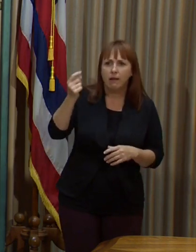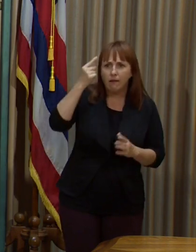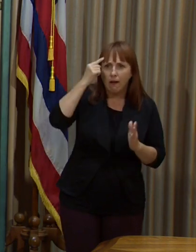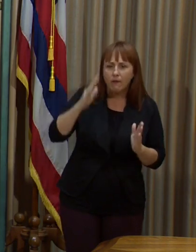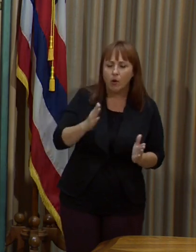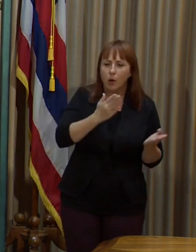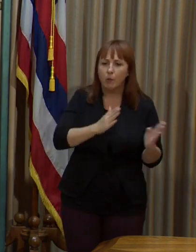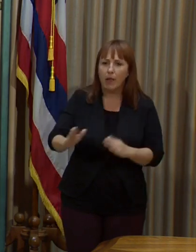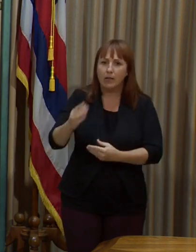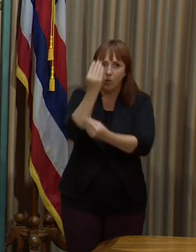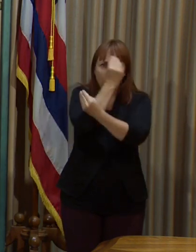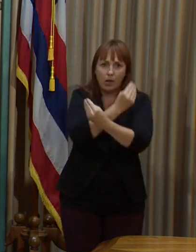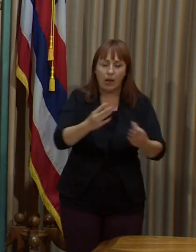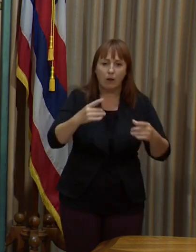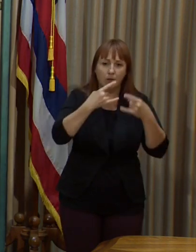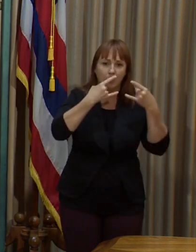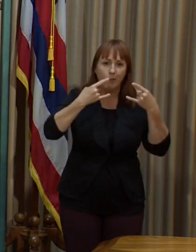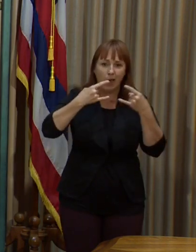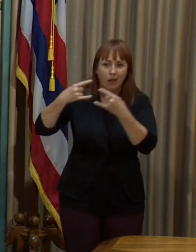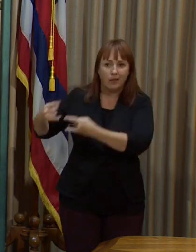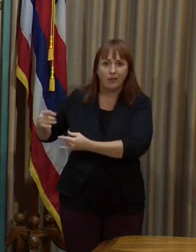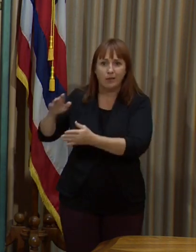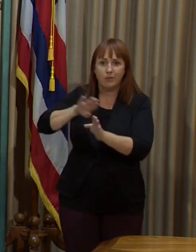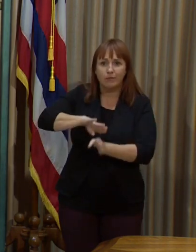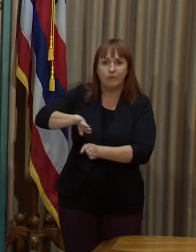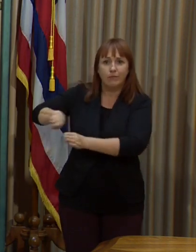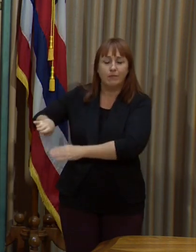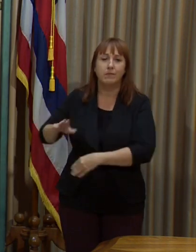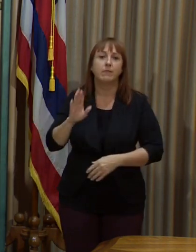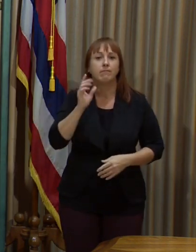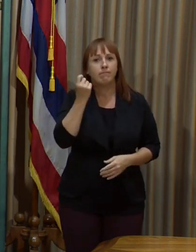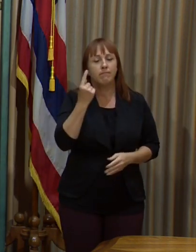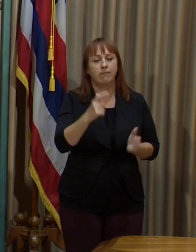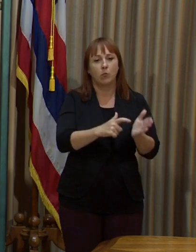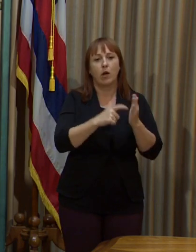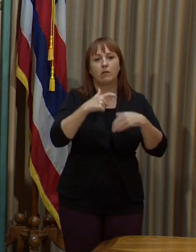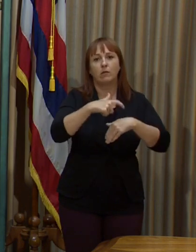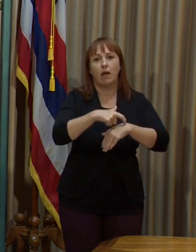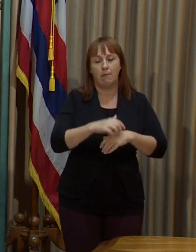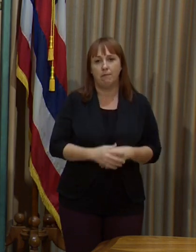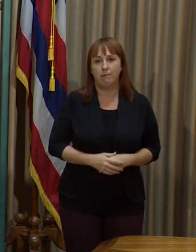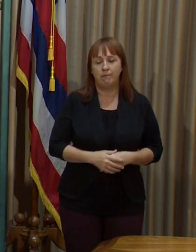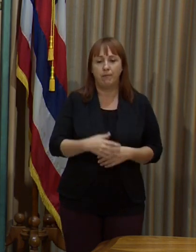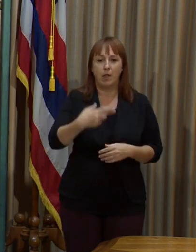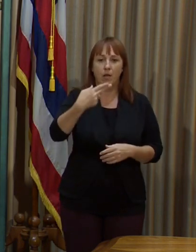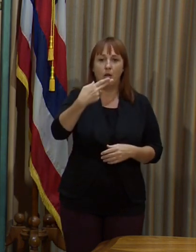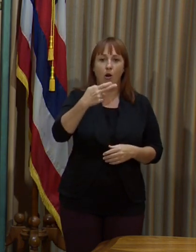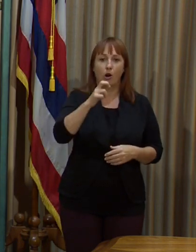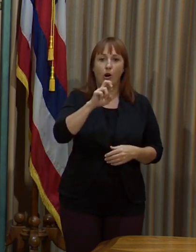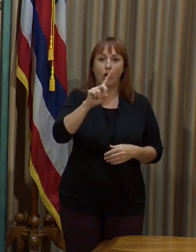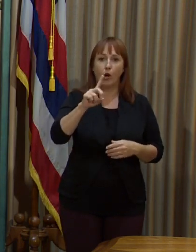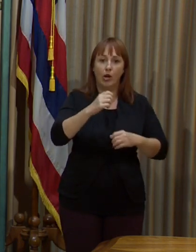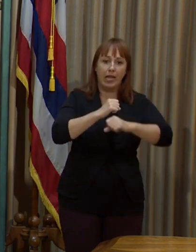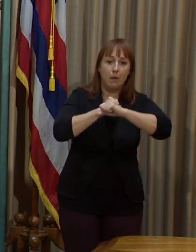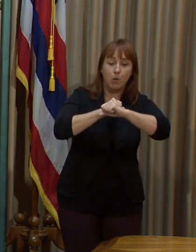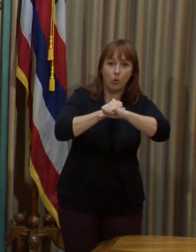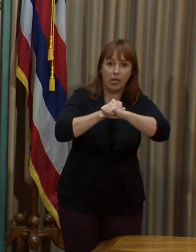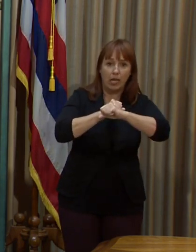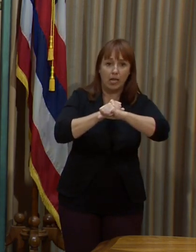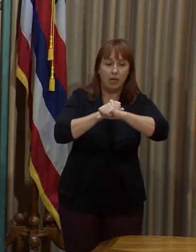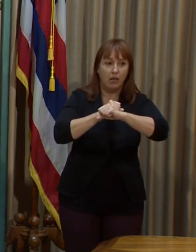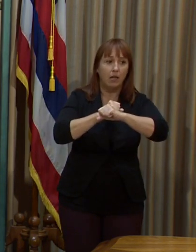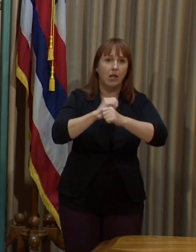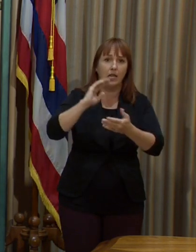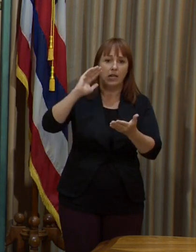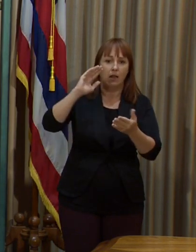say that we don't have to use masks? That's going to take time, because even with herd immunity, we want to keep cases way down. But